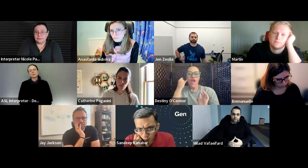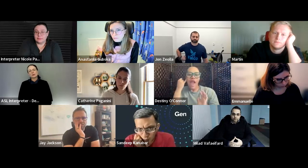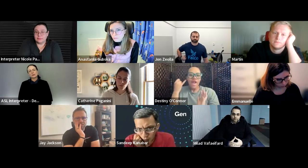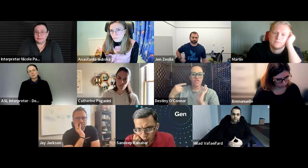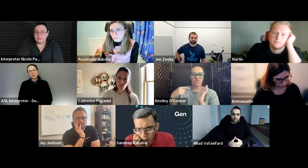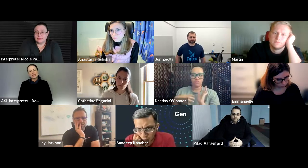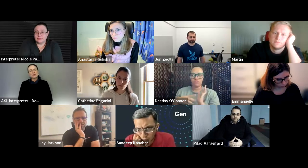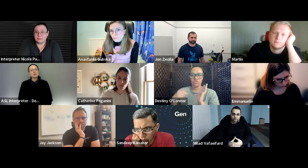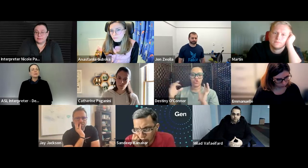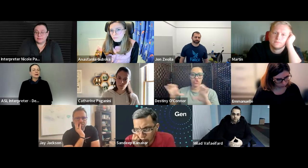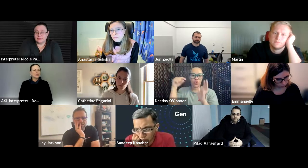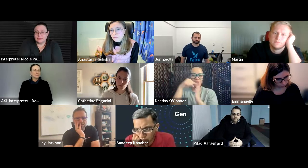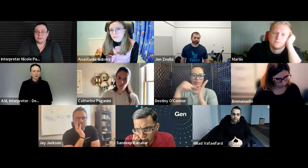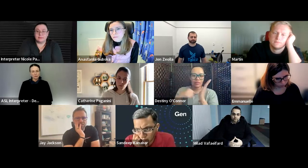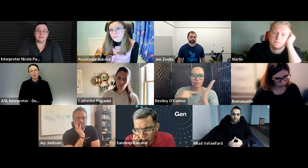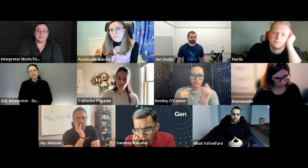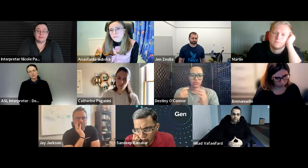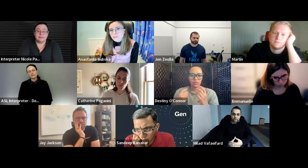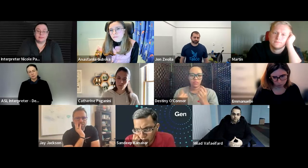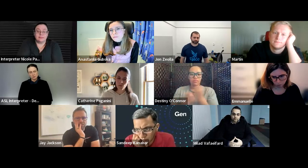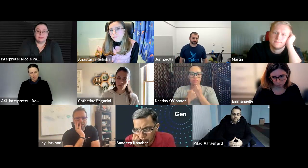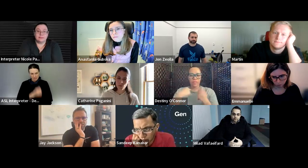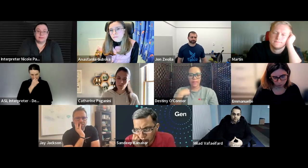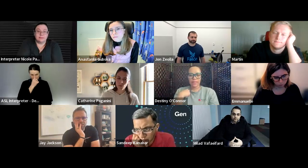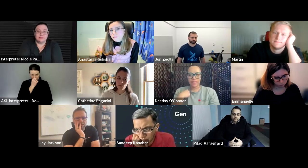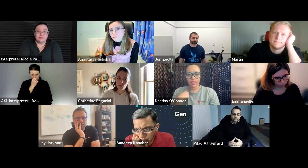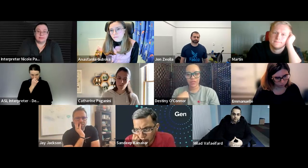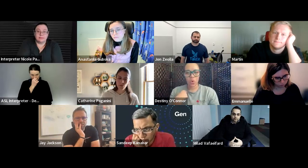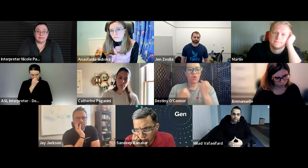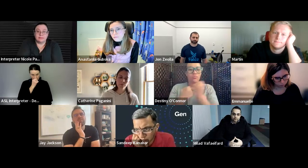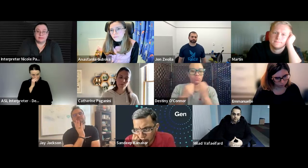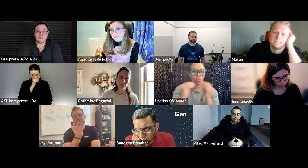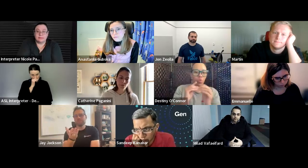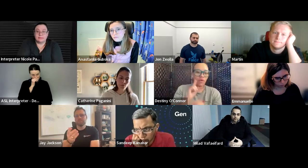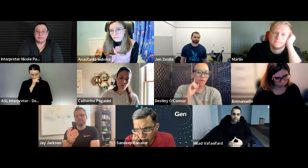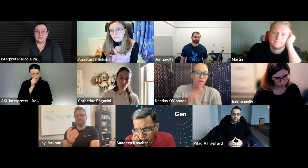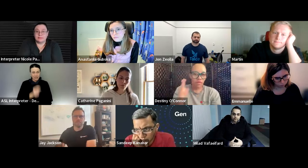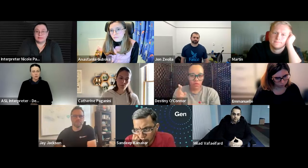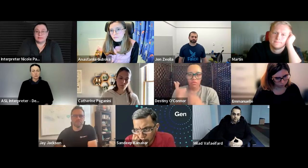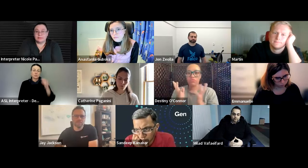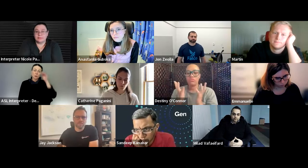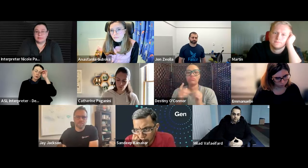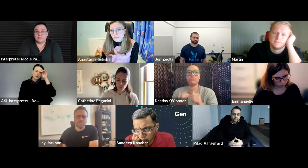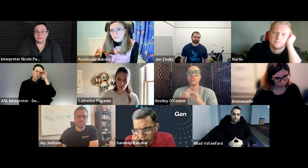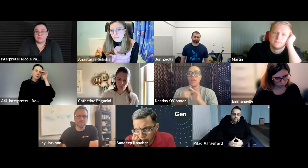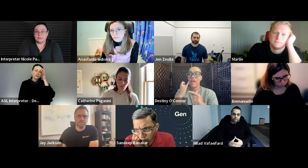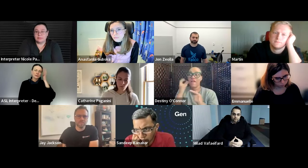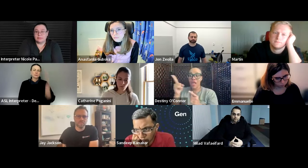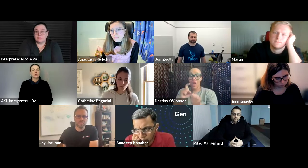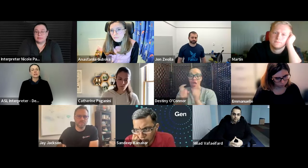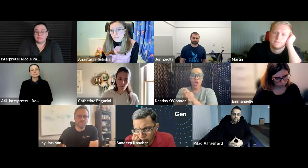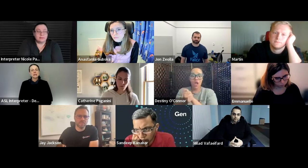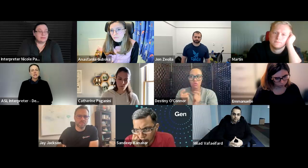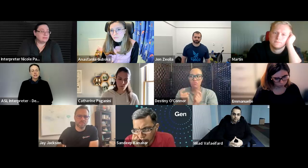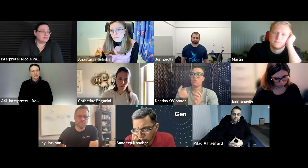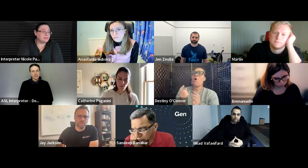it would be better for your employees if you do these things or utilize these resources or this is how you could support your deaf and hard of hearing